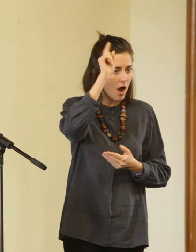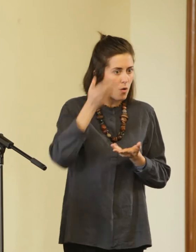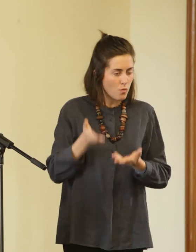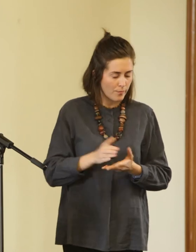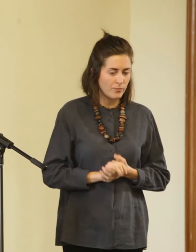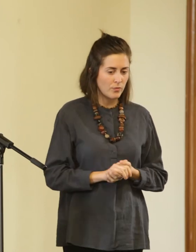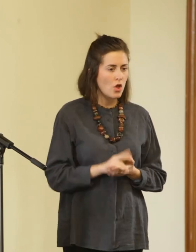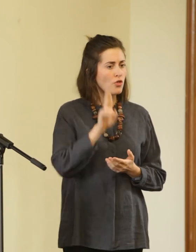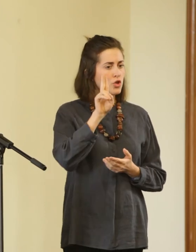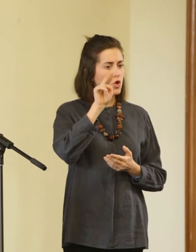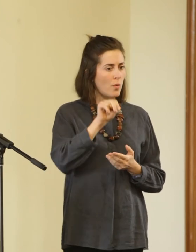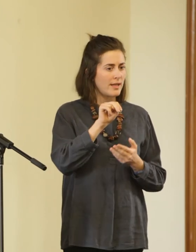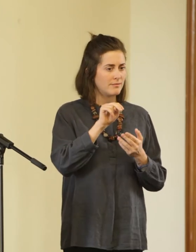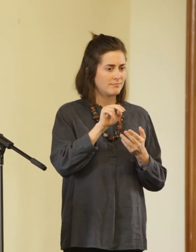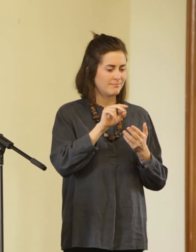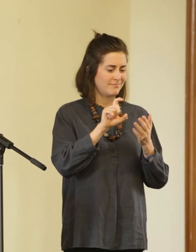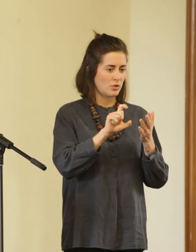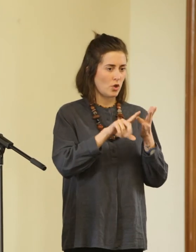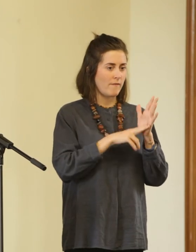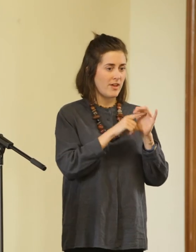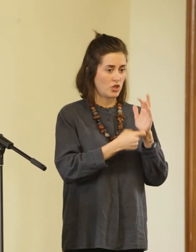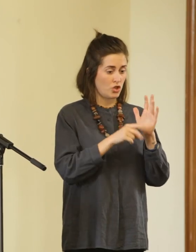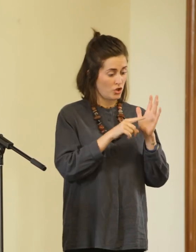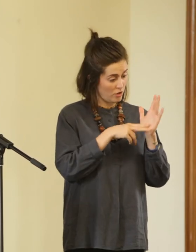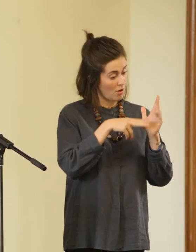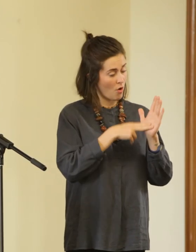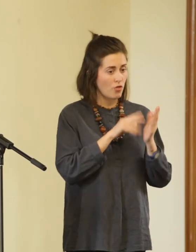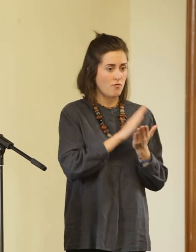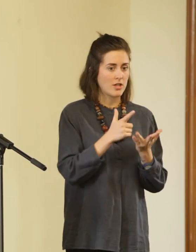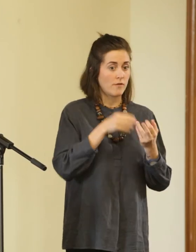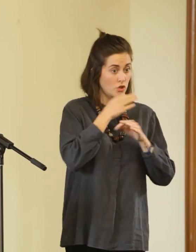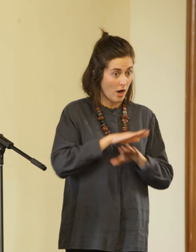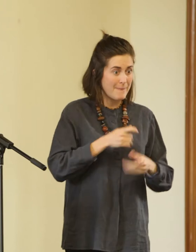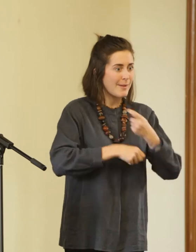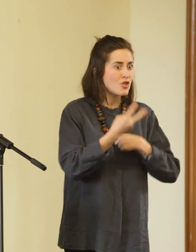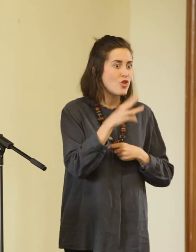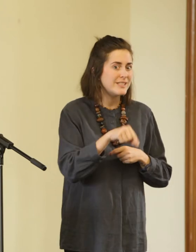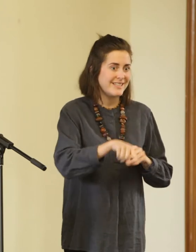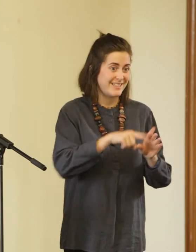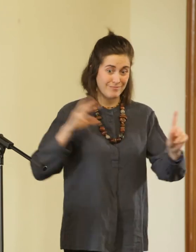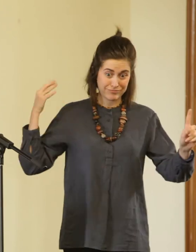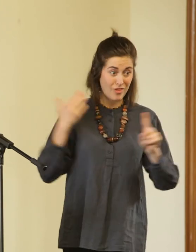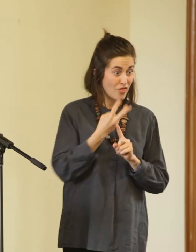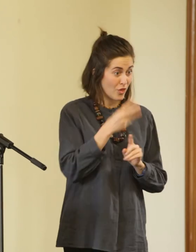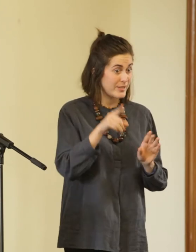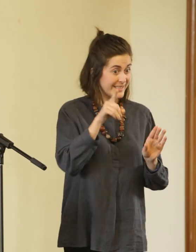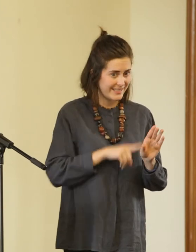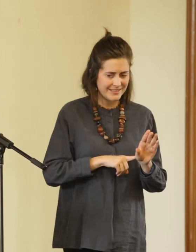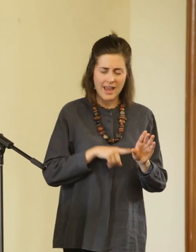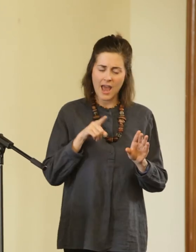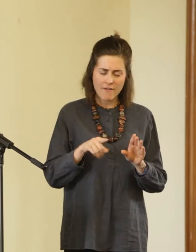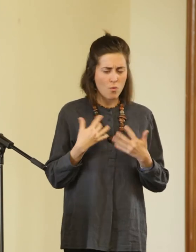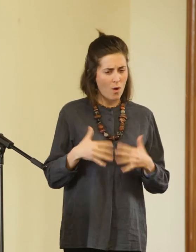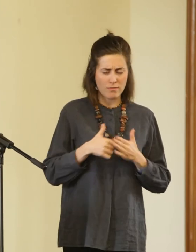Convention on the Rights of the Child, which turns 30 years old this year, offers a more comprehensive conception of